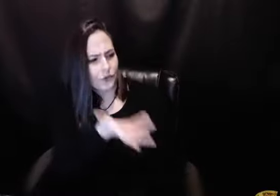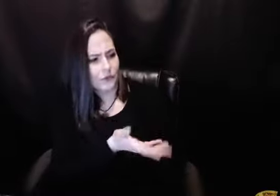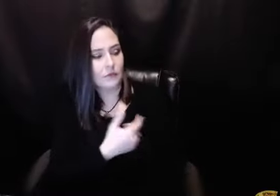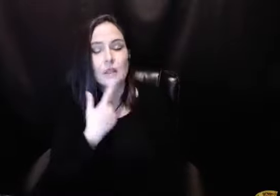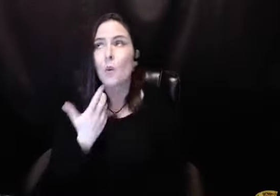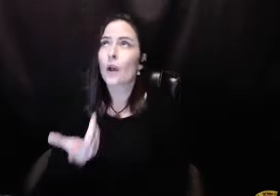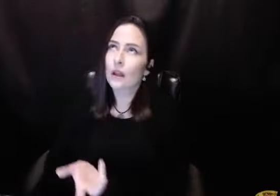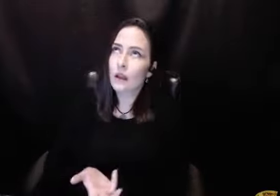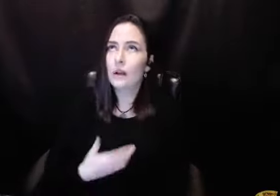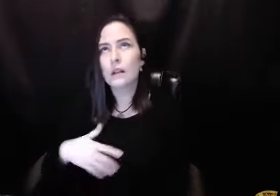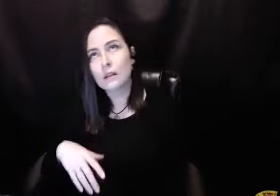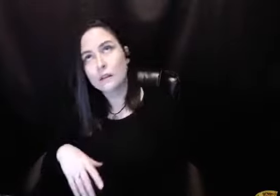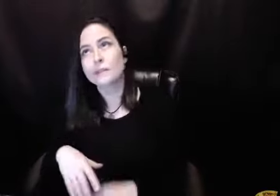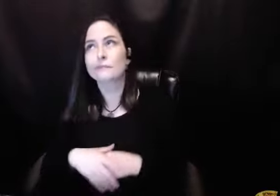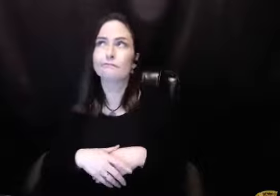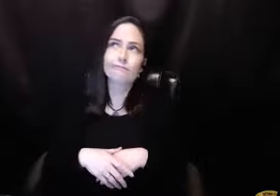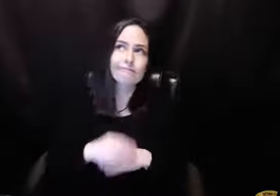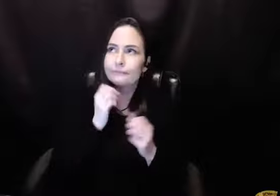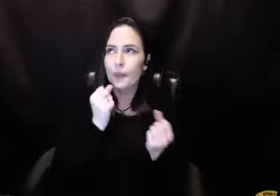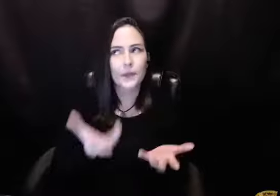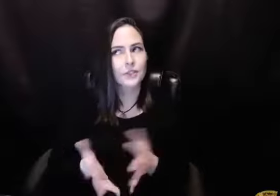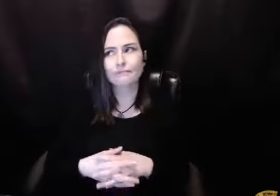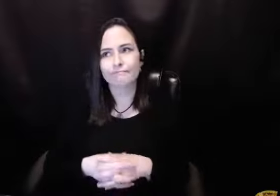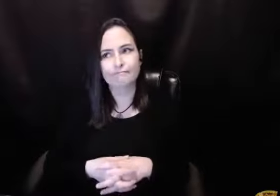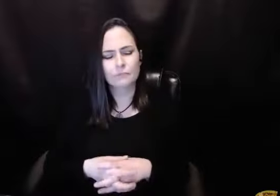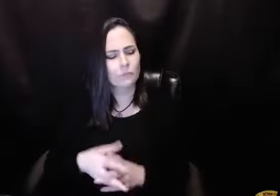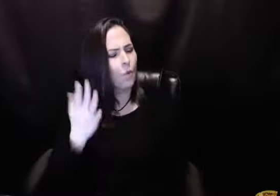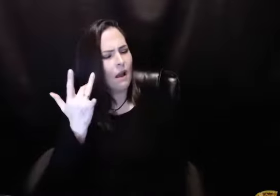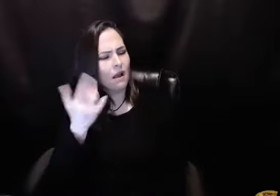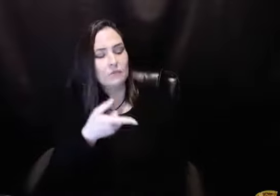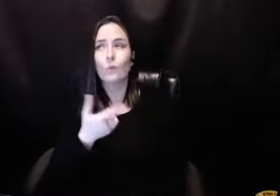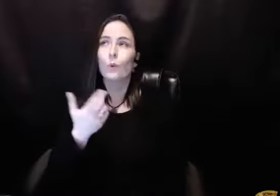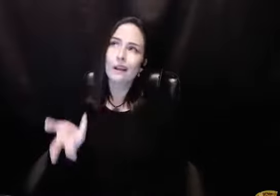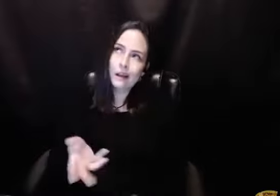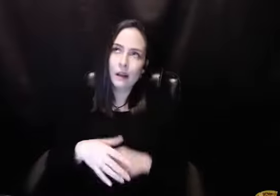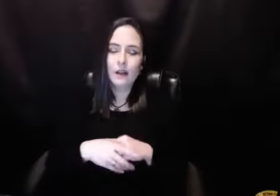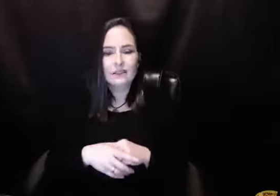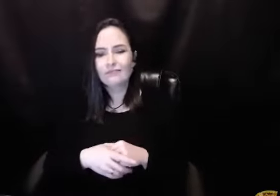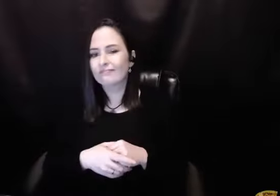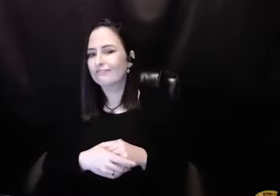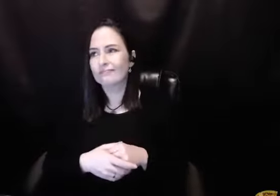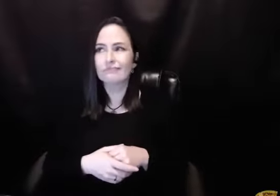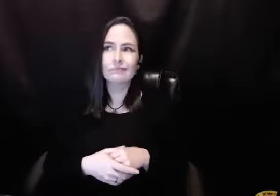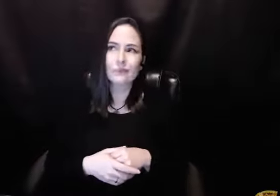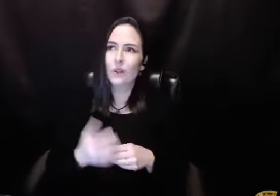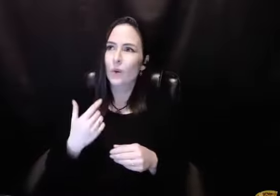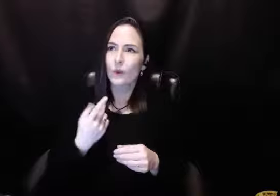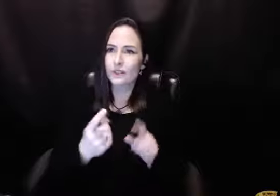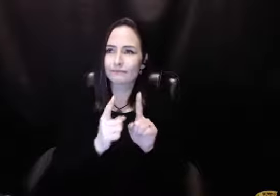I said, what kind of relationship do you have with your father? And he said, well, not much. And I said,